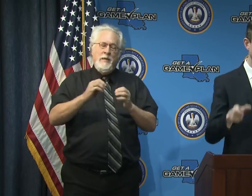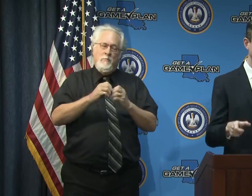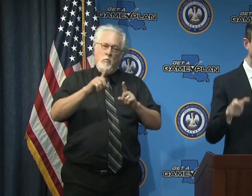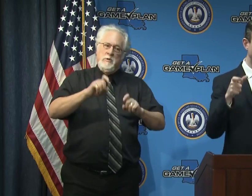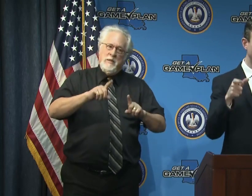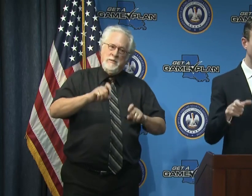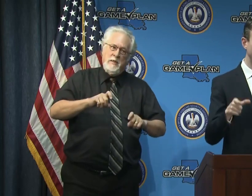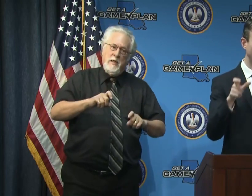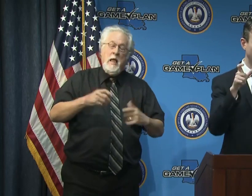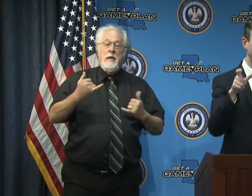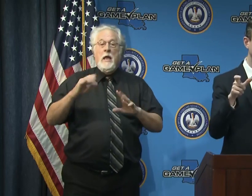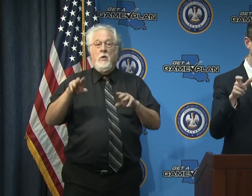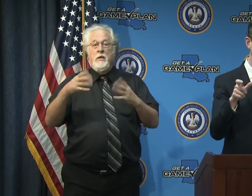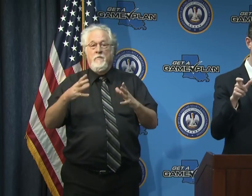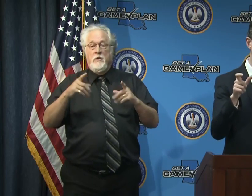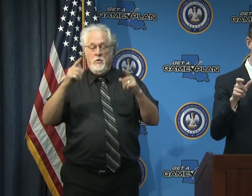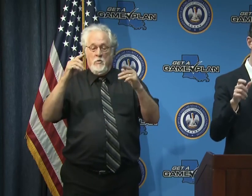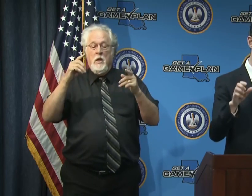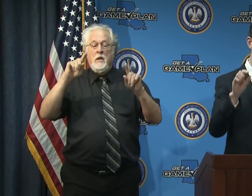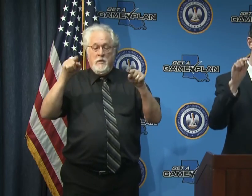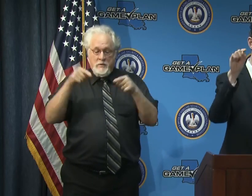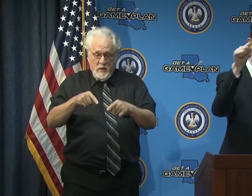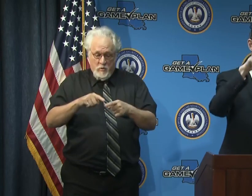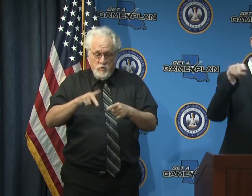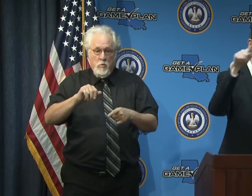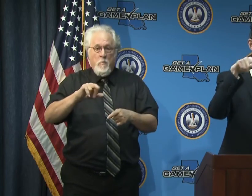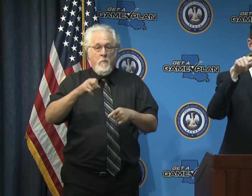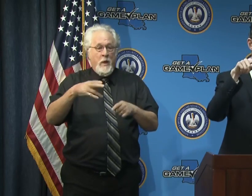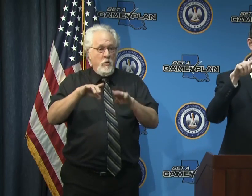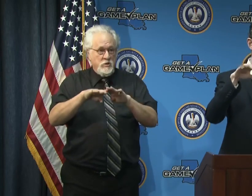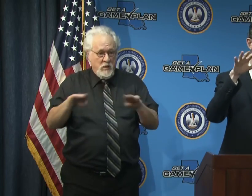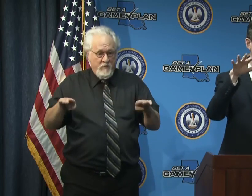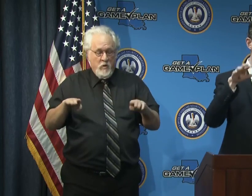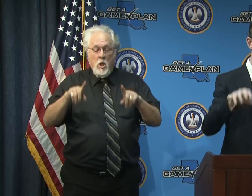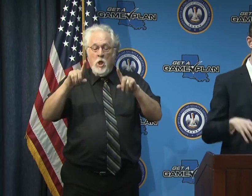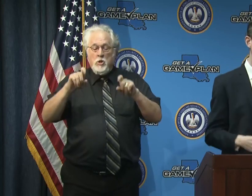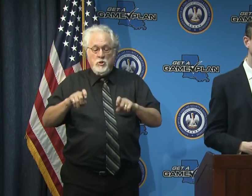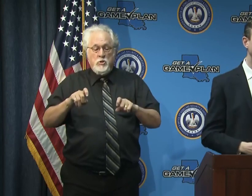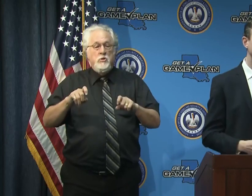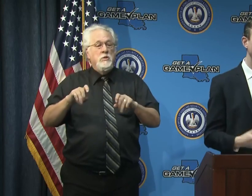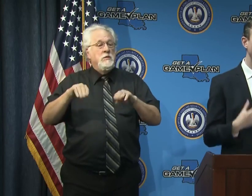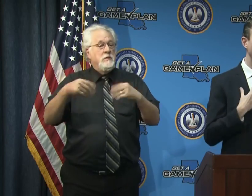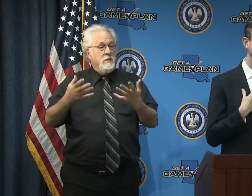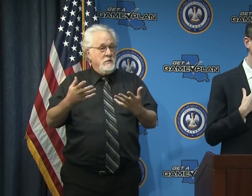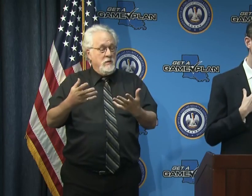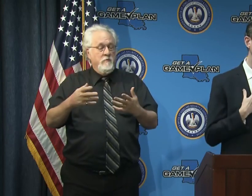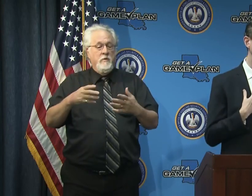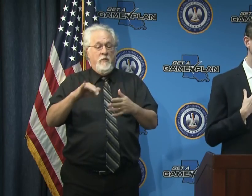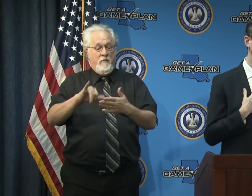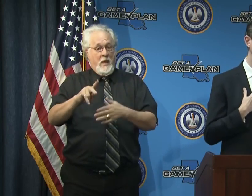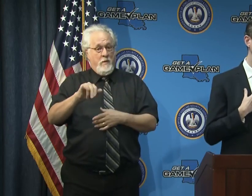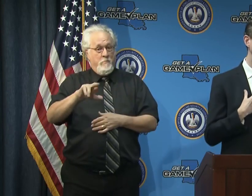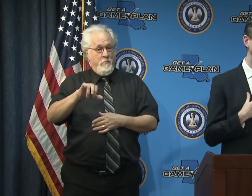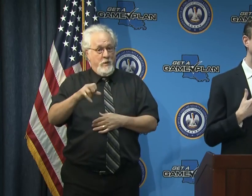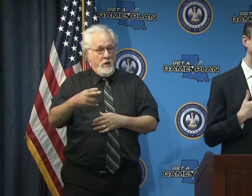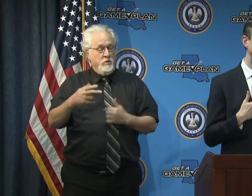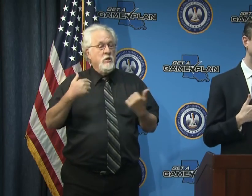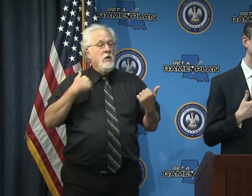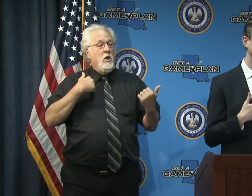so we're now giving you down to the parish level data about what's the total test performed on residents of that parish we're looking at that